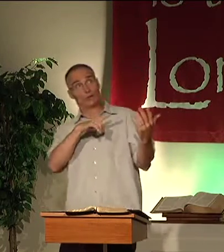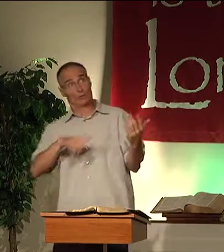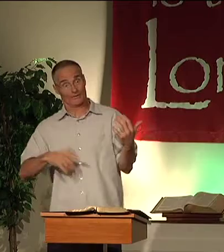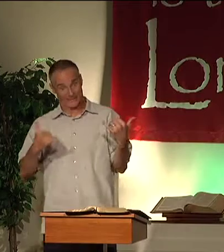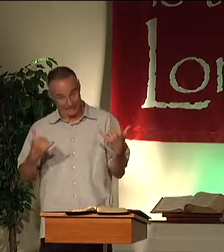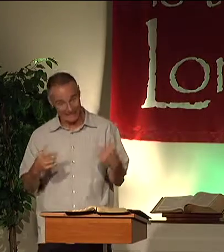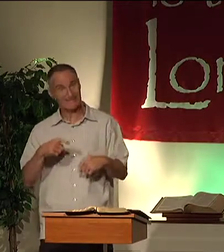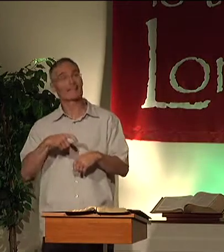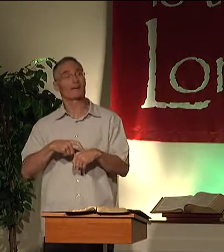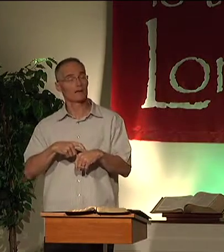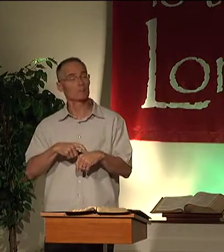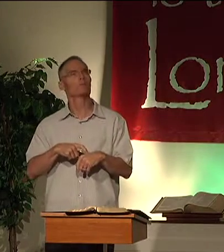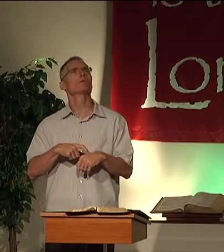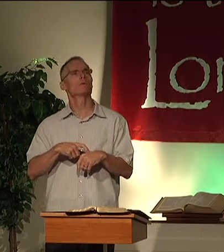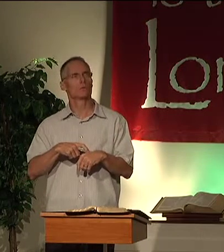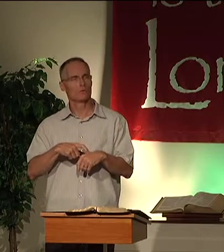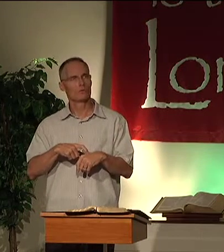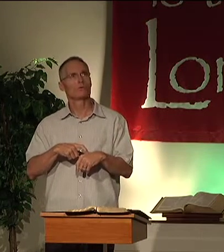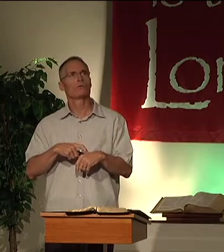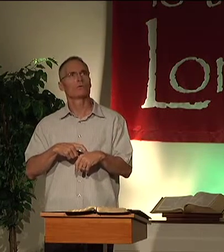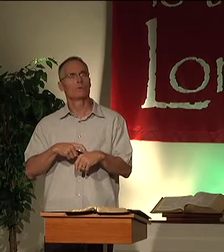But thank you, Lord, that this time,